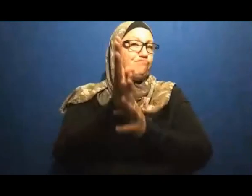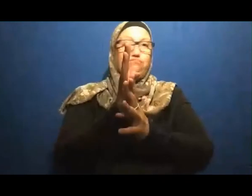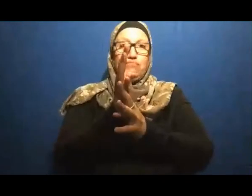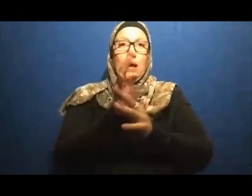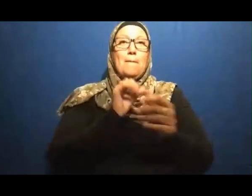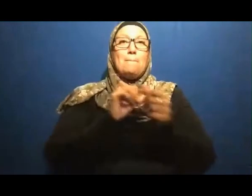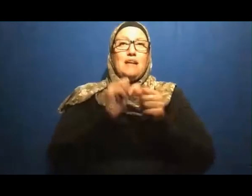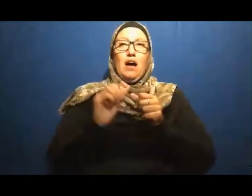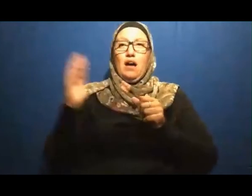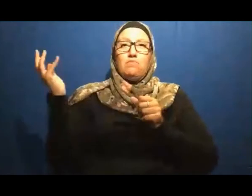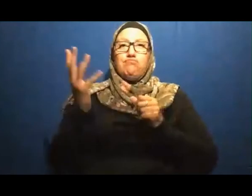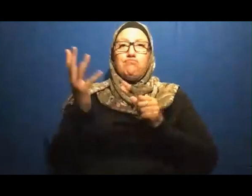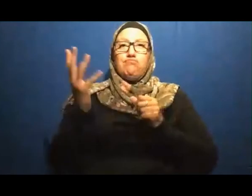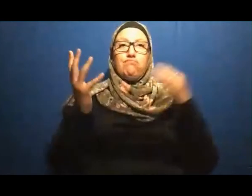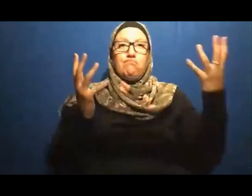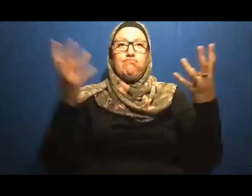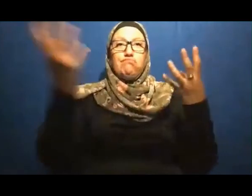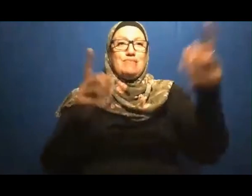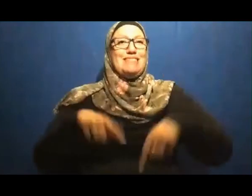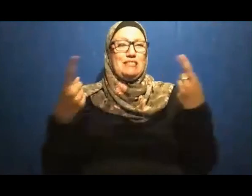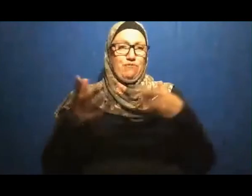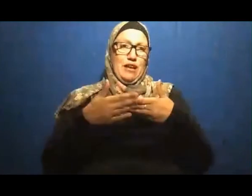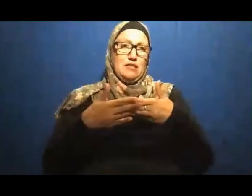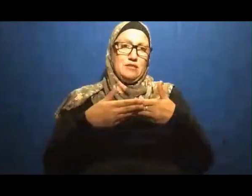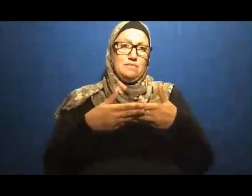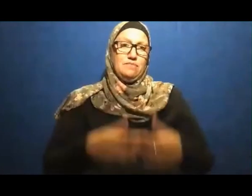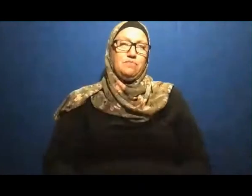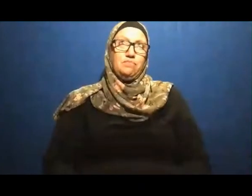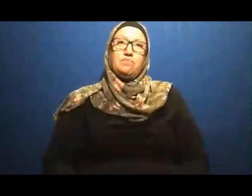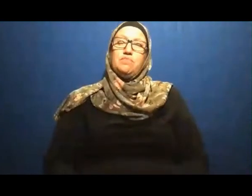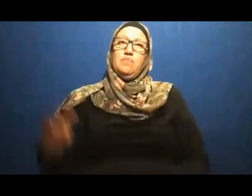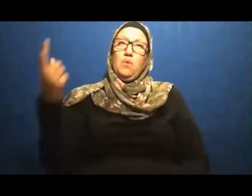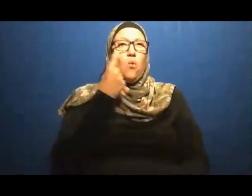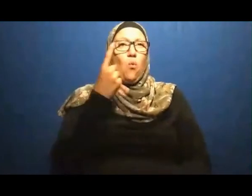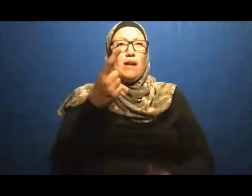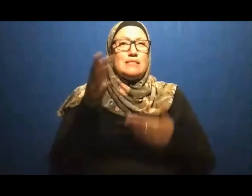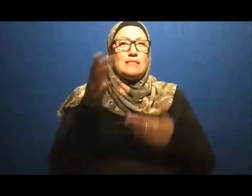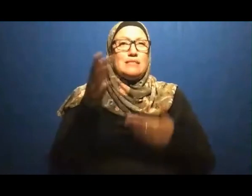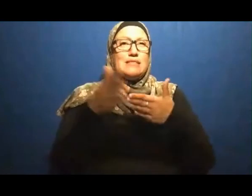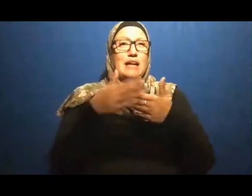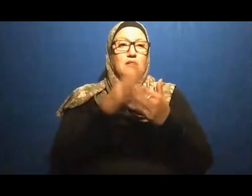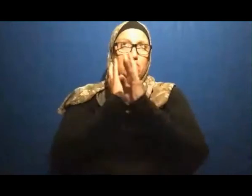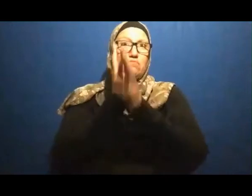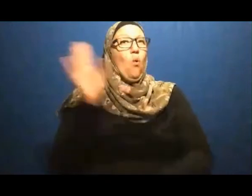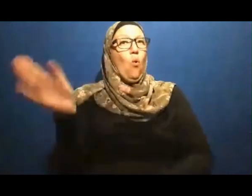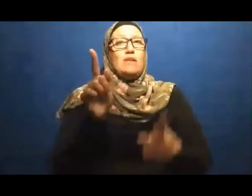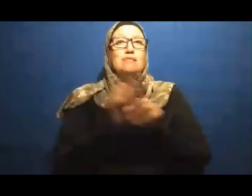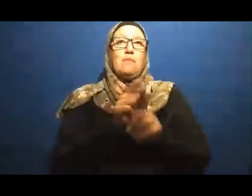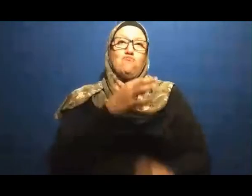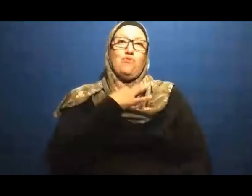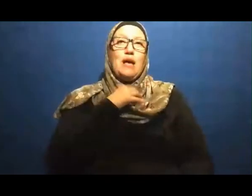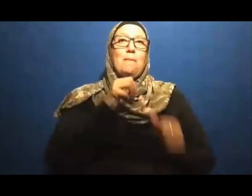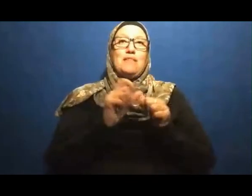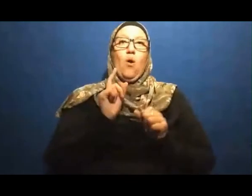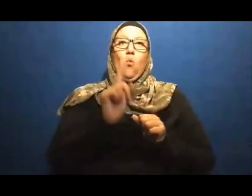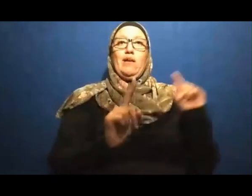And Then Yaqub This Means That You Are Giving Them The Techniques The Tactics This Is Utilizing The